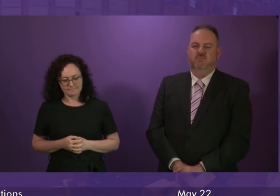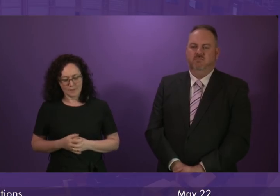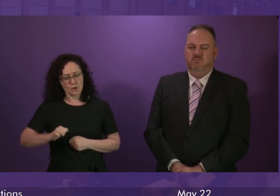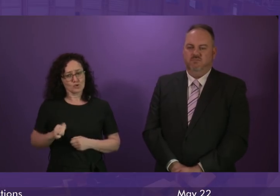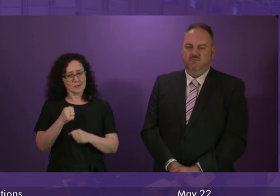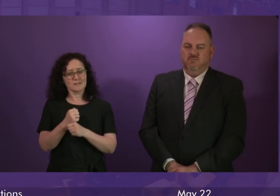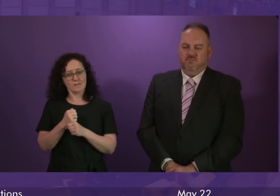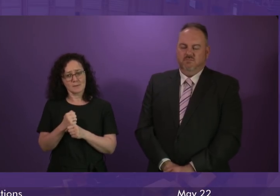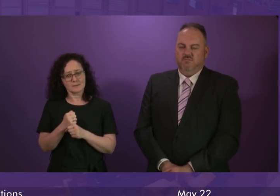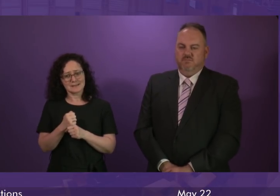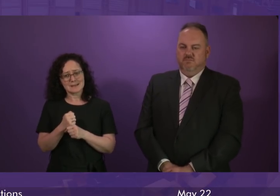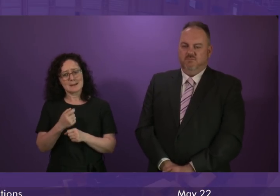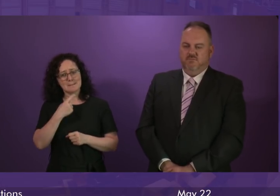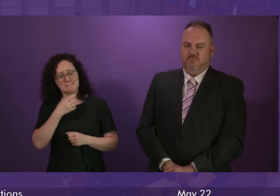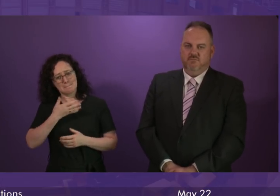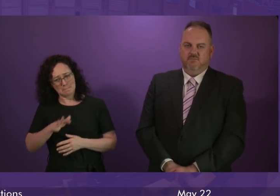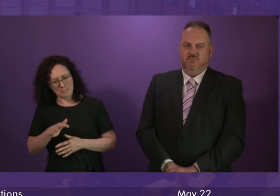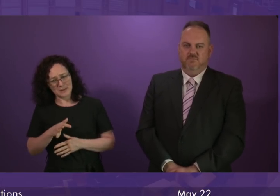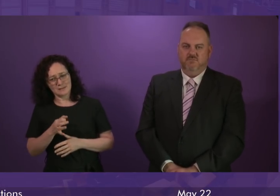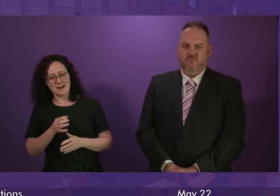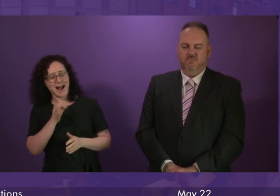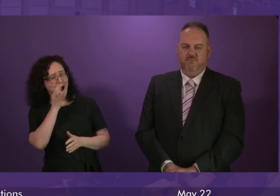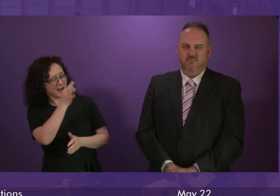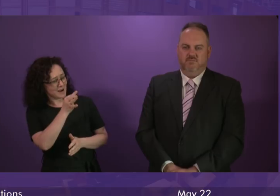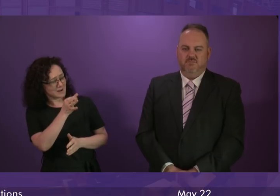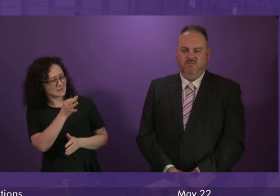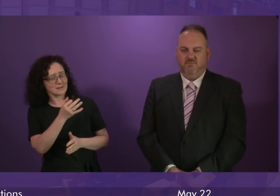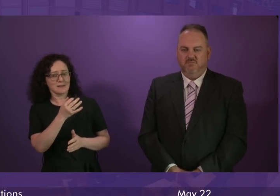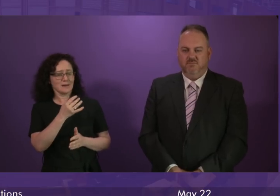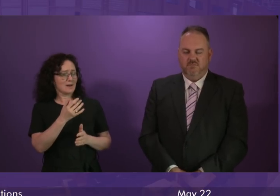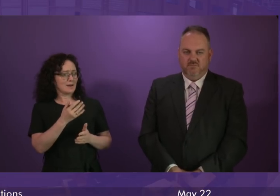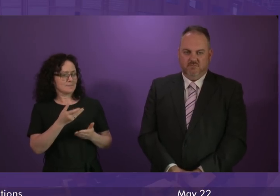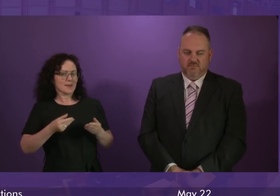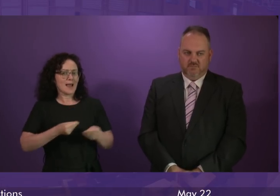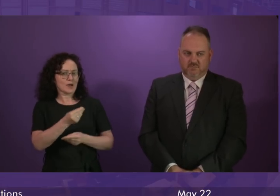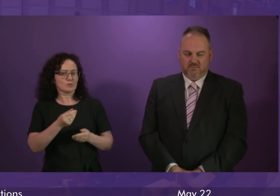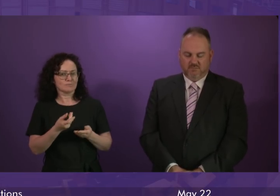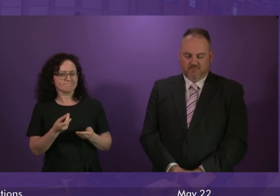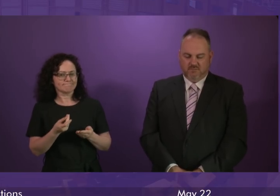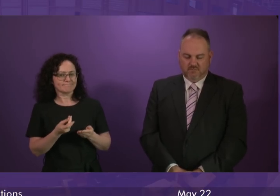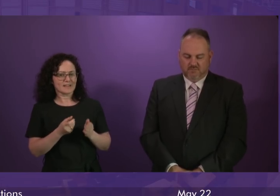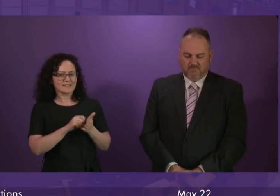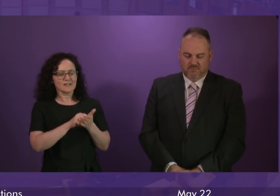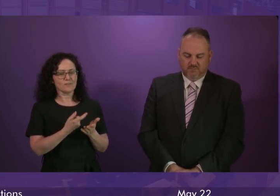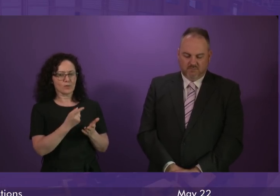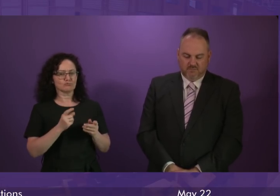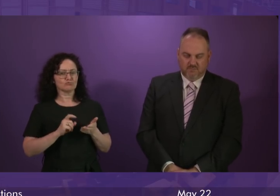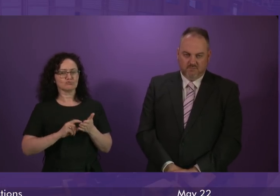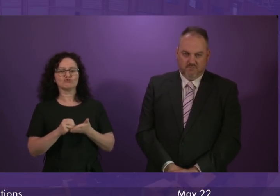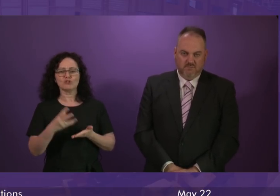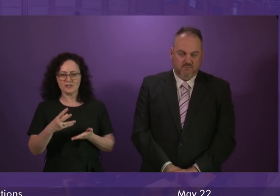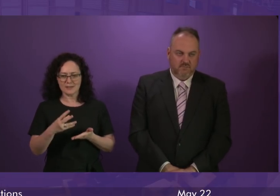Minister has pressed the Economic Secretary to the Treasury, supporting the Which Campaign to ensure that cash does remain